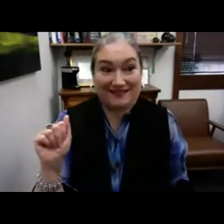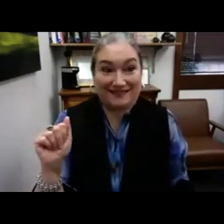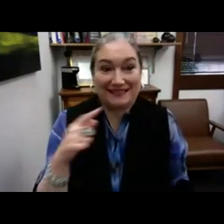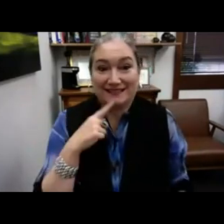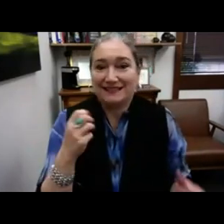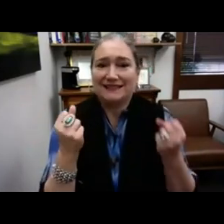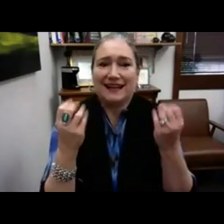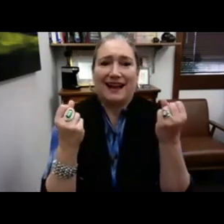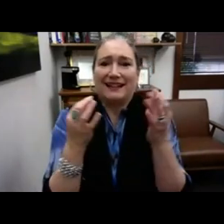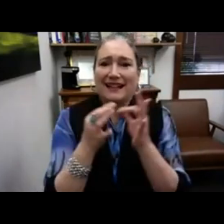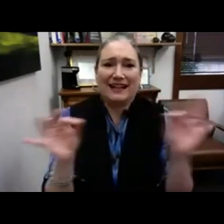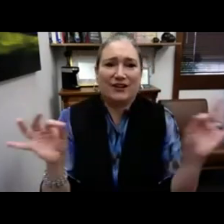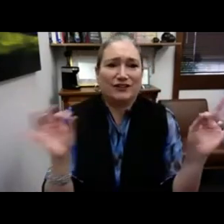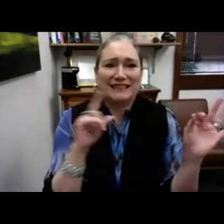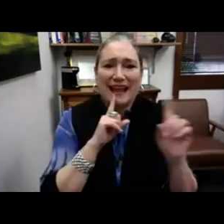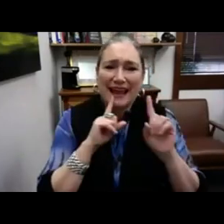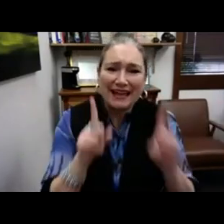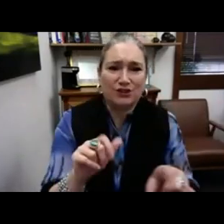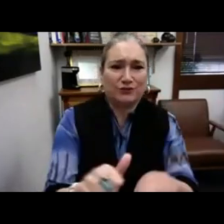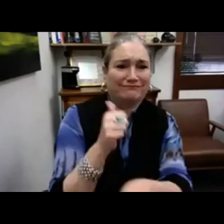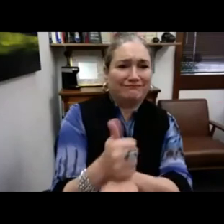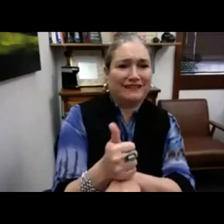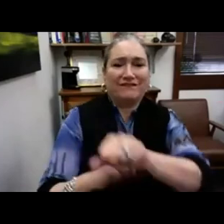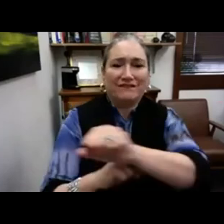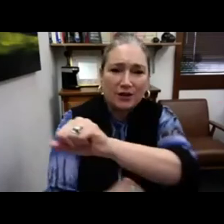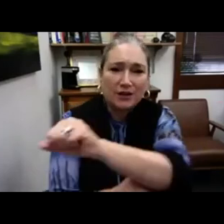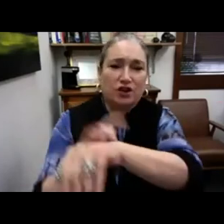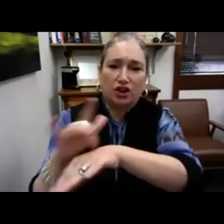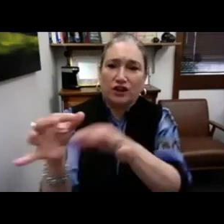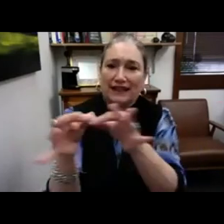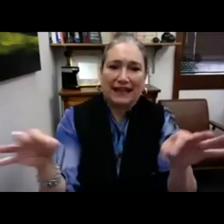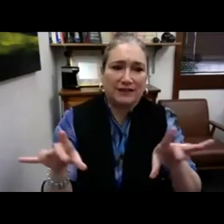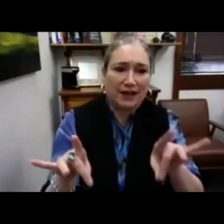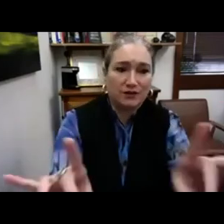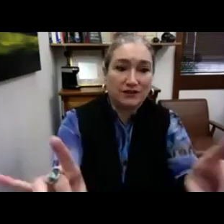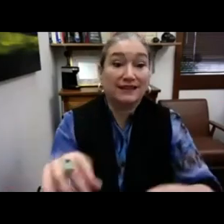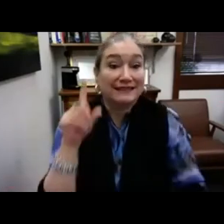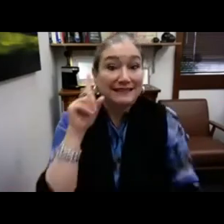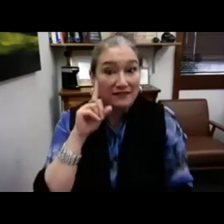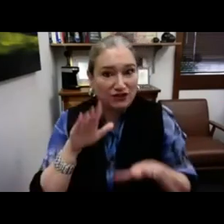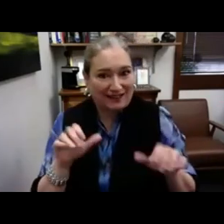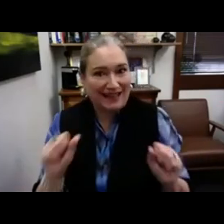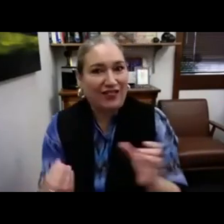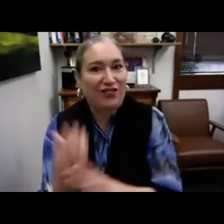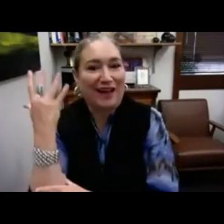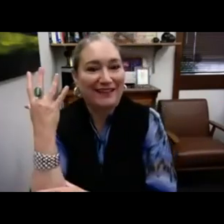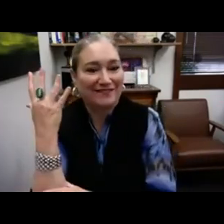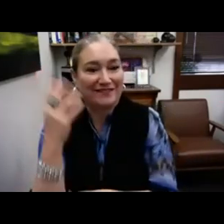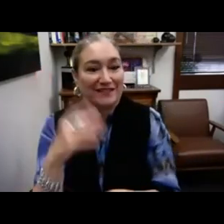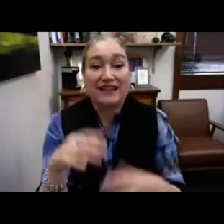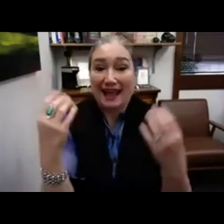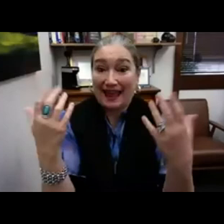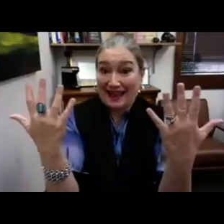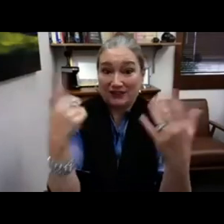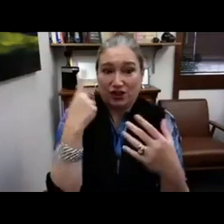This is from Mia. Mia said that sign language is the answer to establishing the foundation and early language